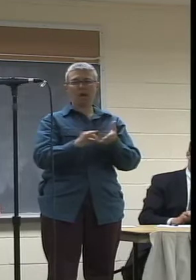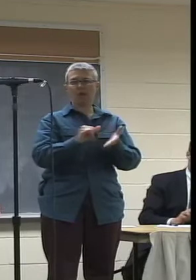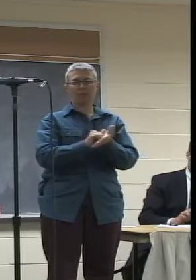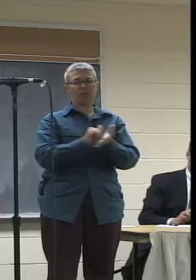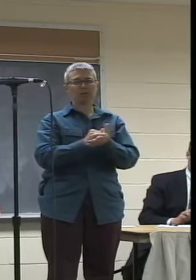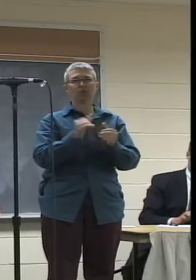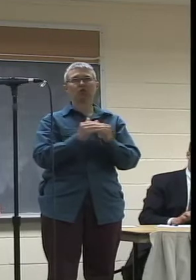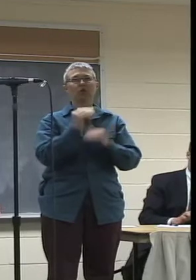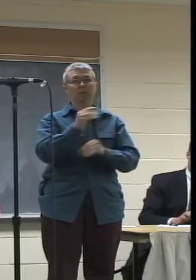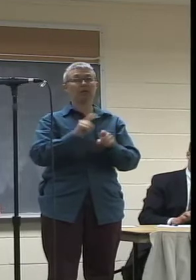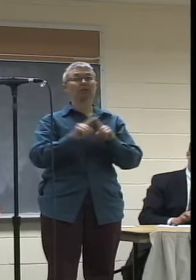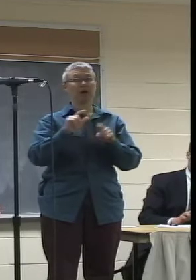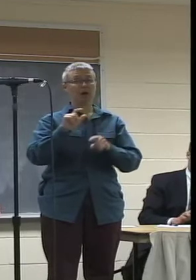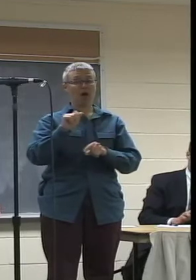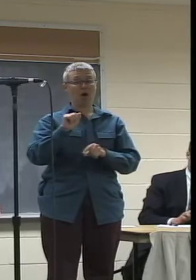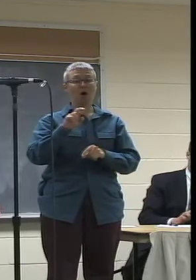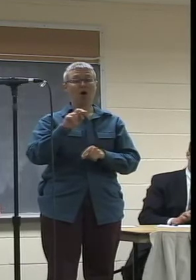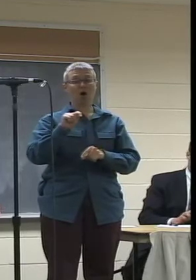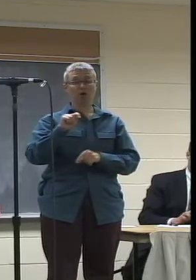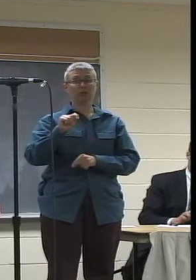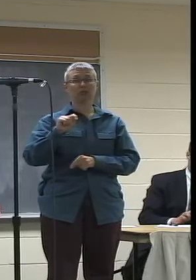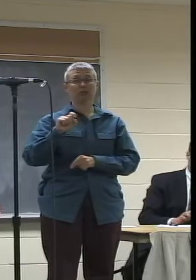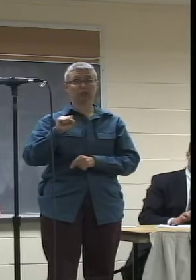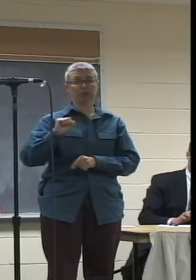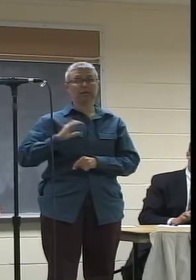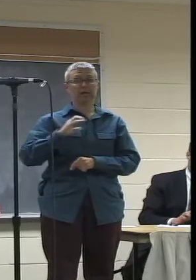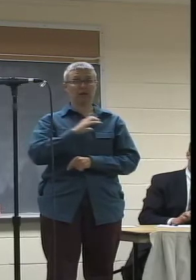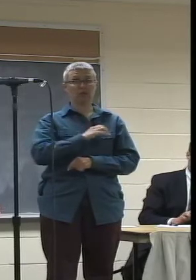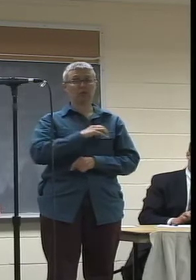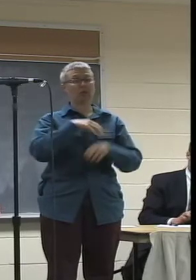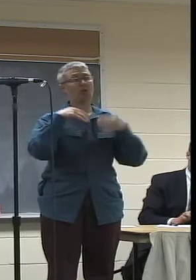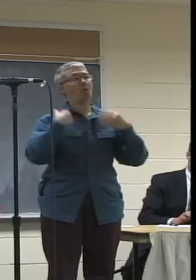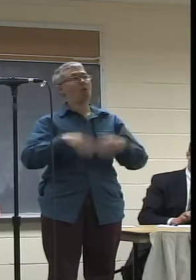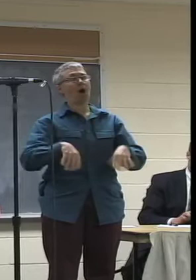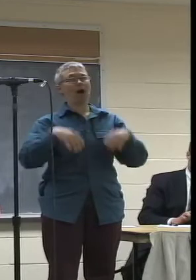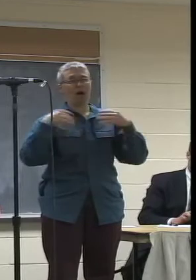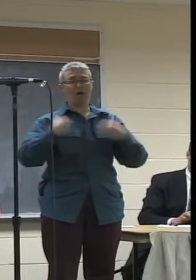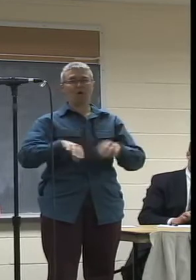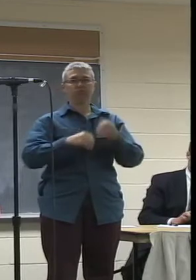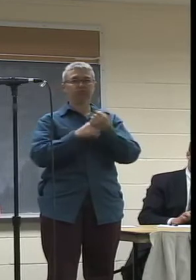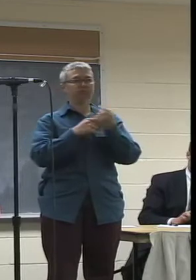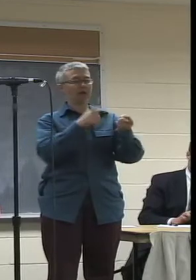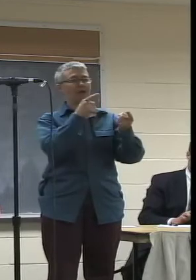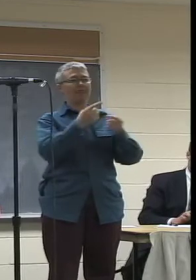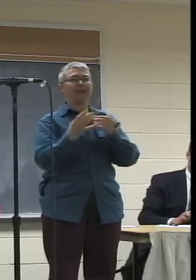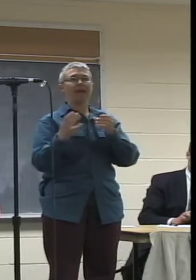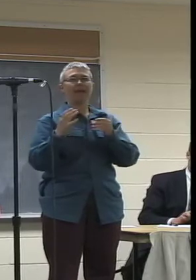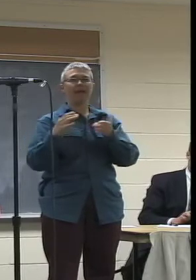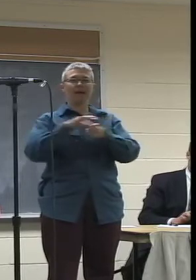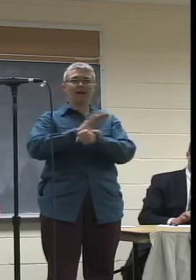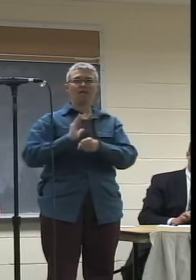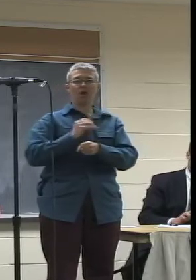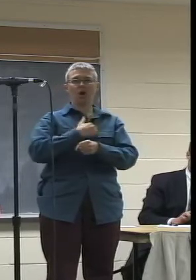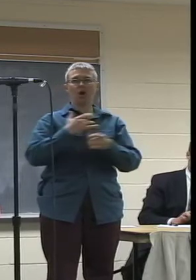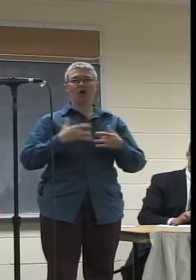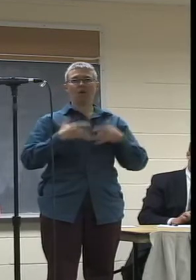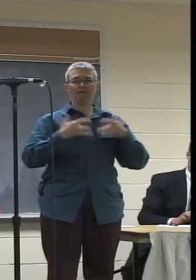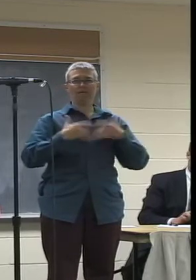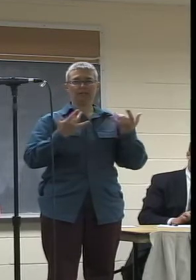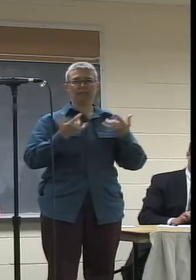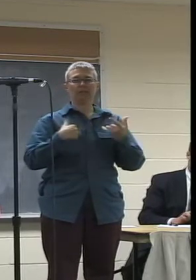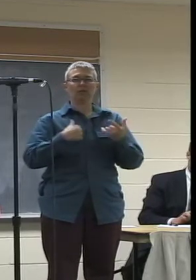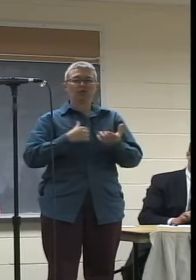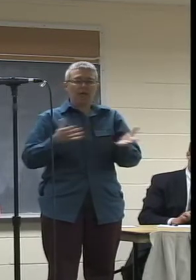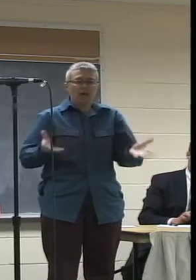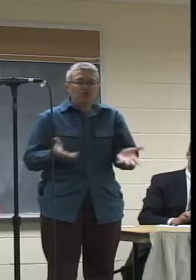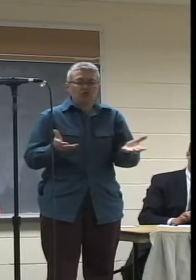relies on them greatly and the service they provide for us is they cover our events. And the Arts Council nurtures the artistic